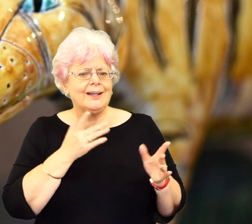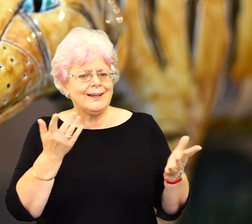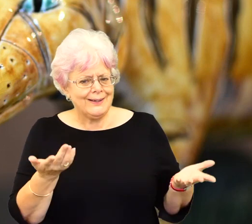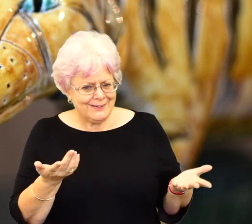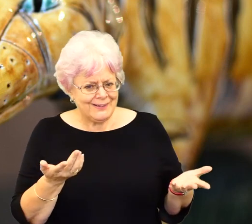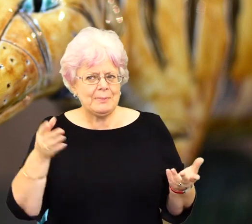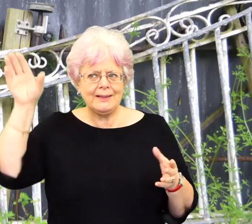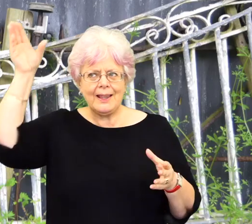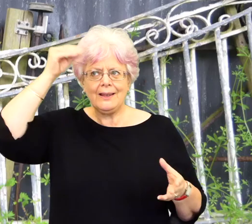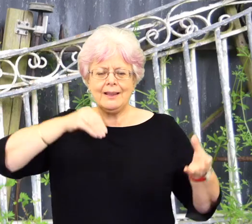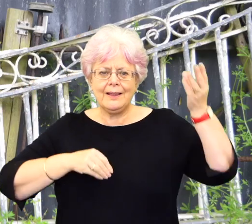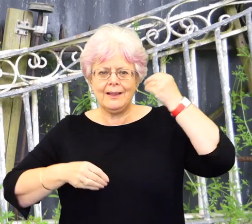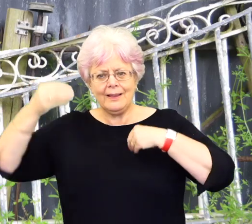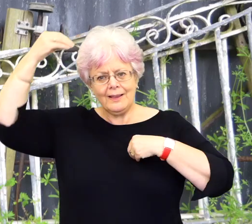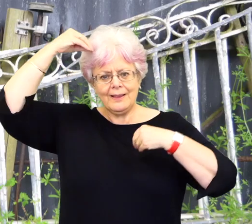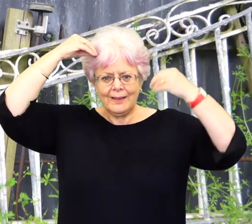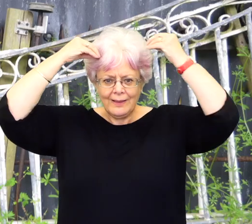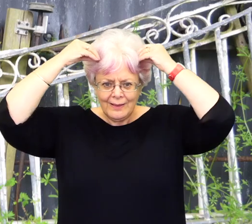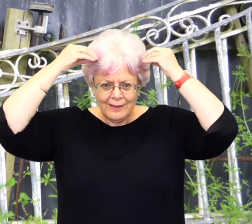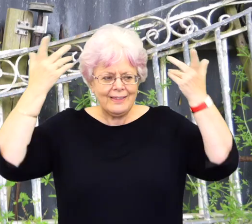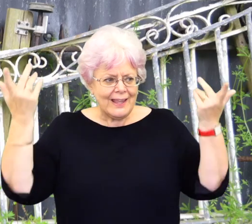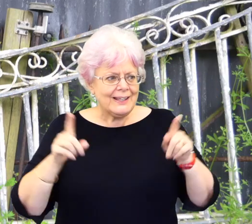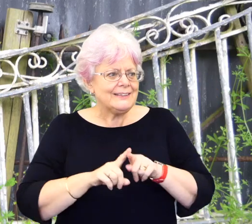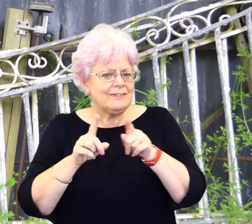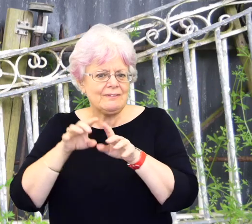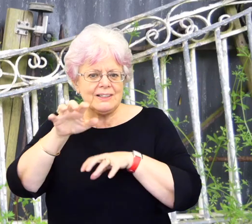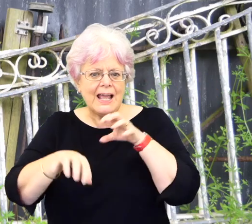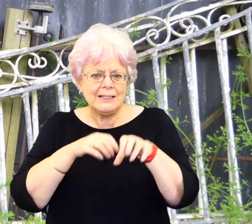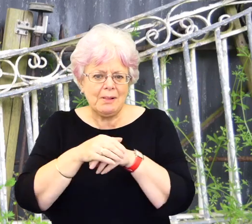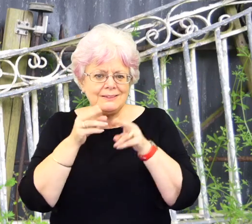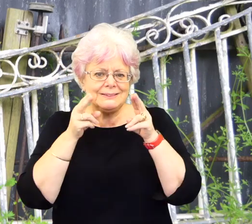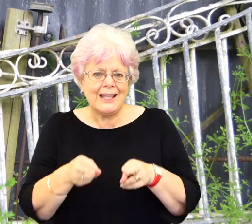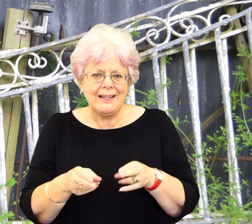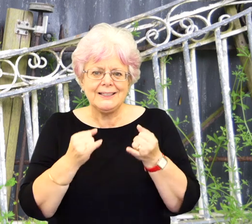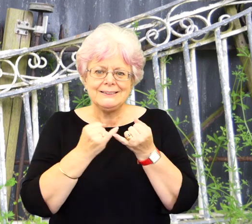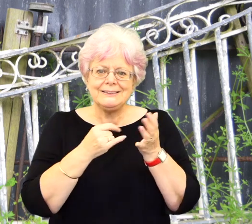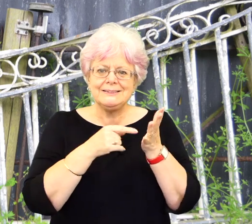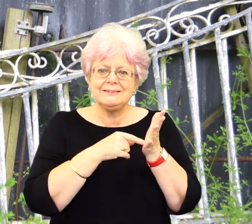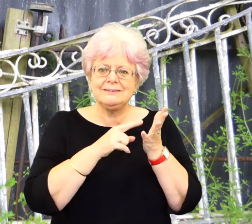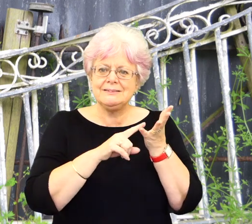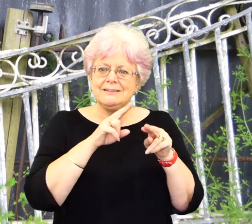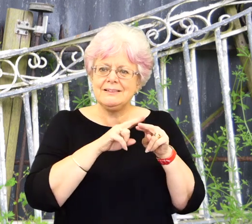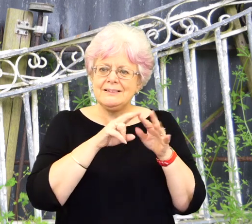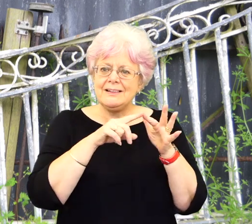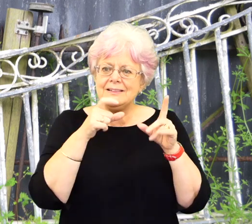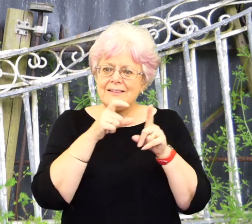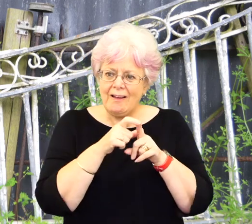these ancient houses that we're thinking, I think with some of these animals, images, these stuffed animals, Victorian houses, they all mix up in your mind,